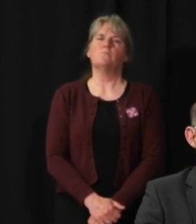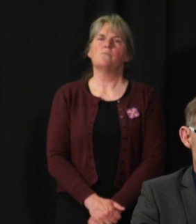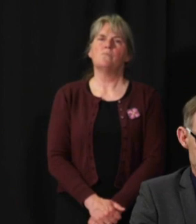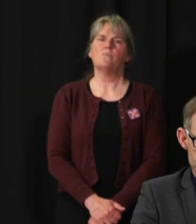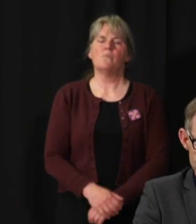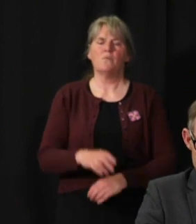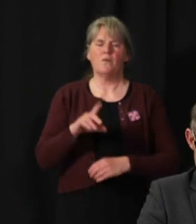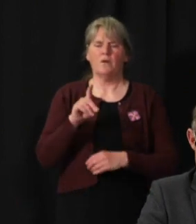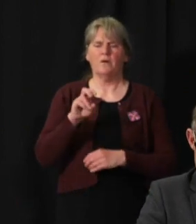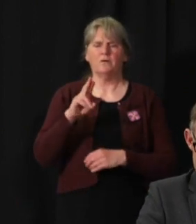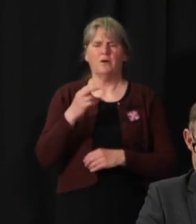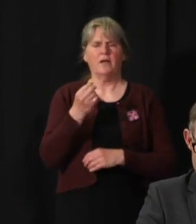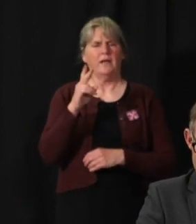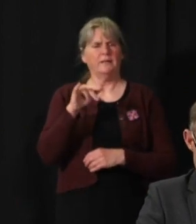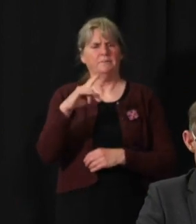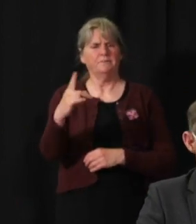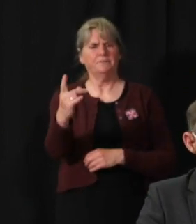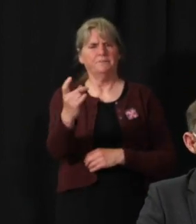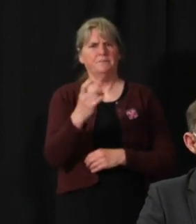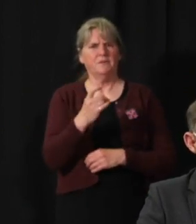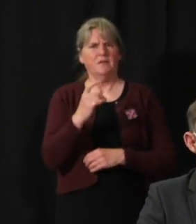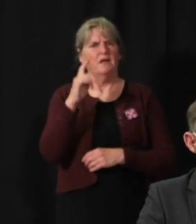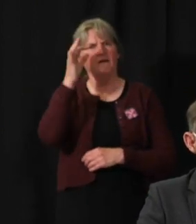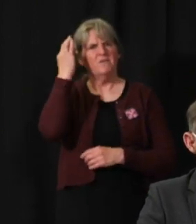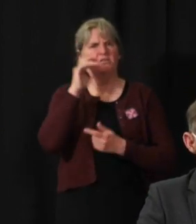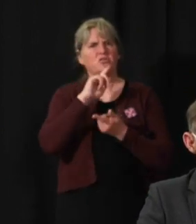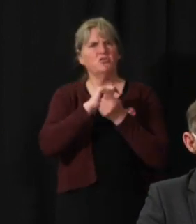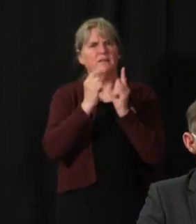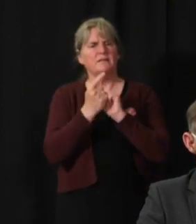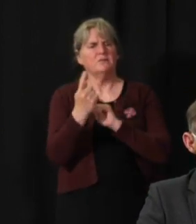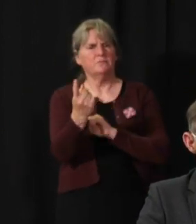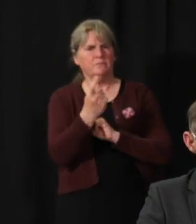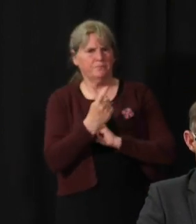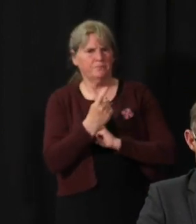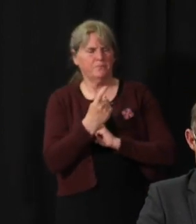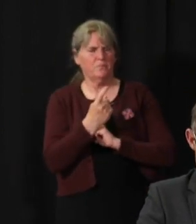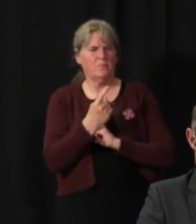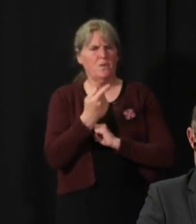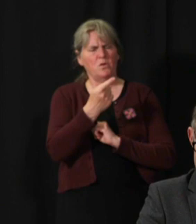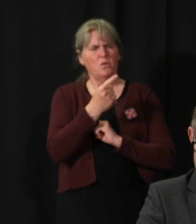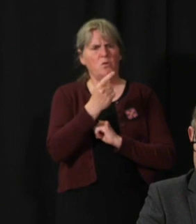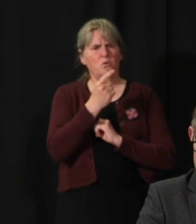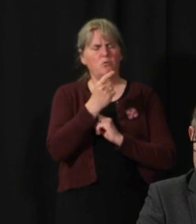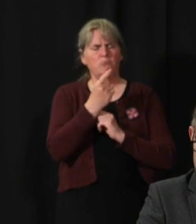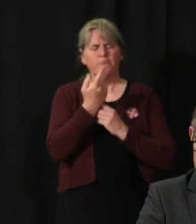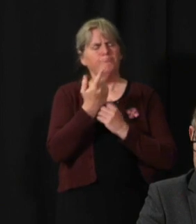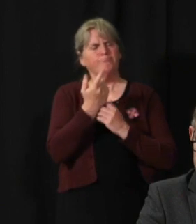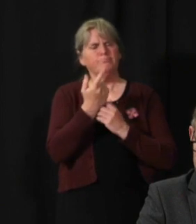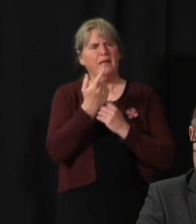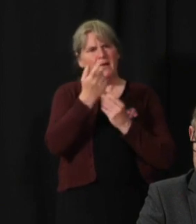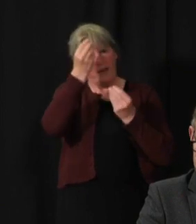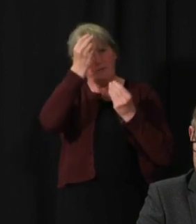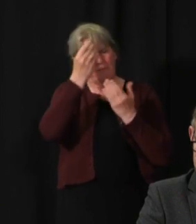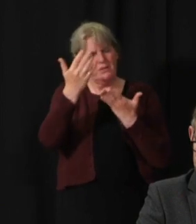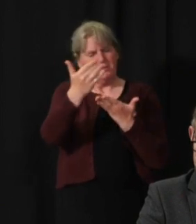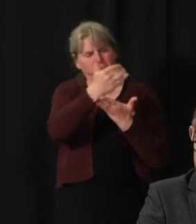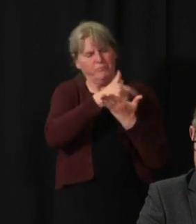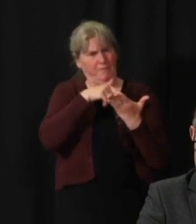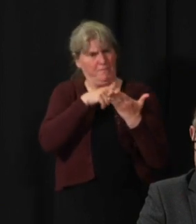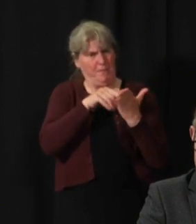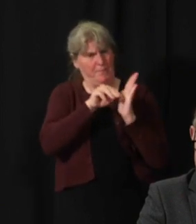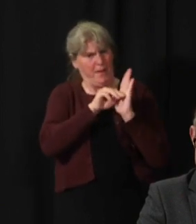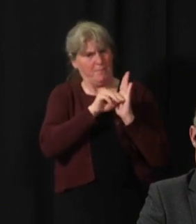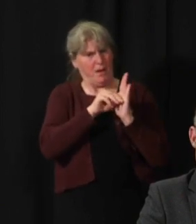can you tell us what is the great conclusion you come to or the most important one